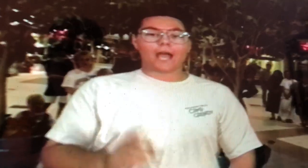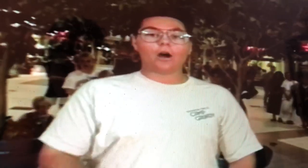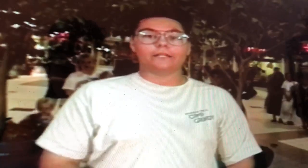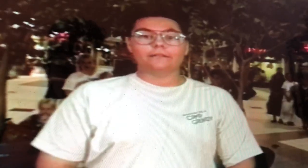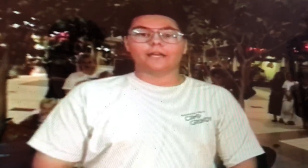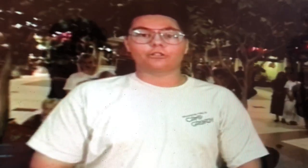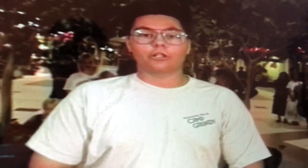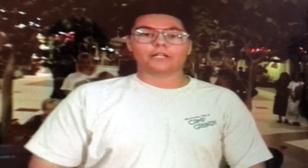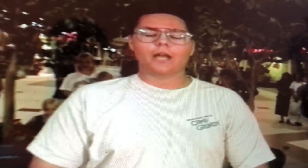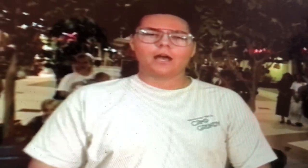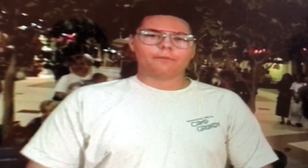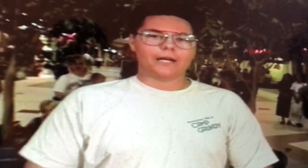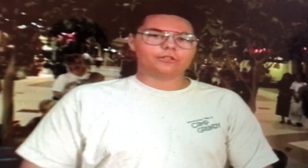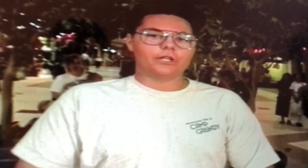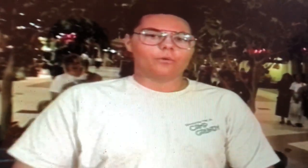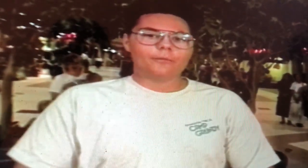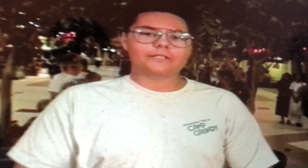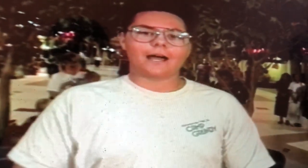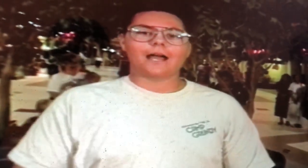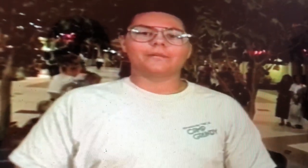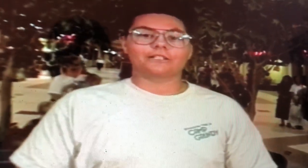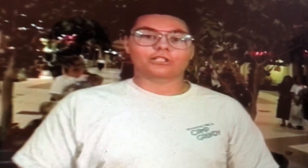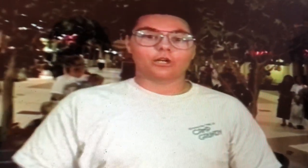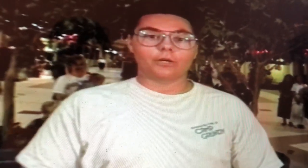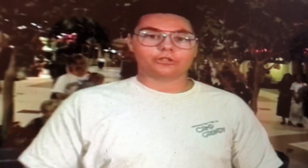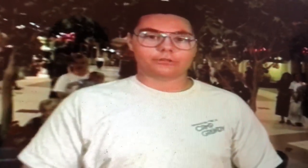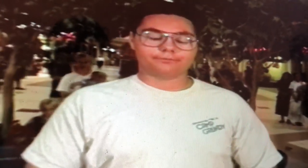you how I did that trick by doing it one more time in slow motion.